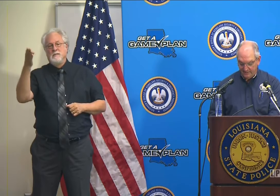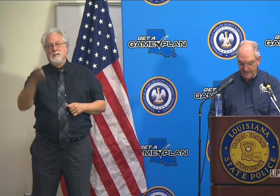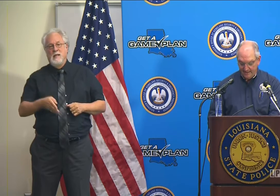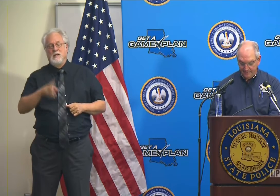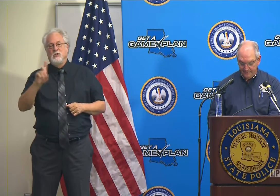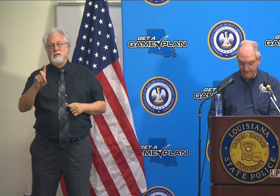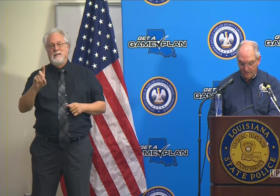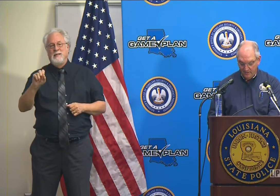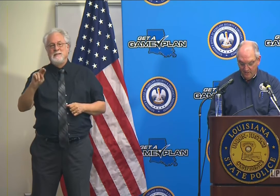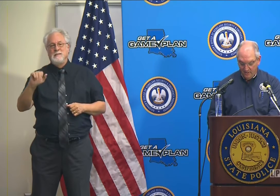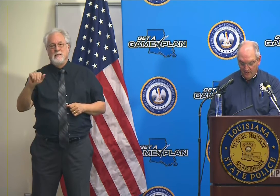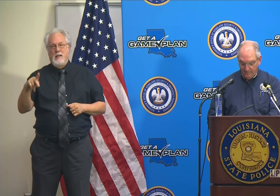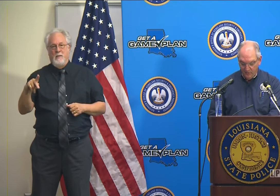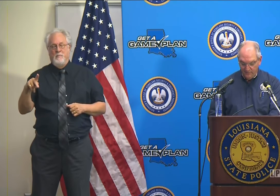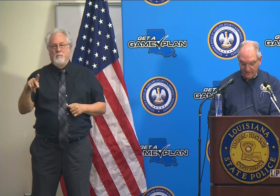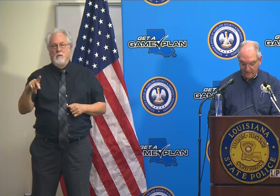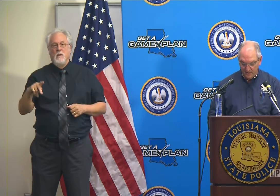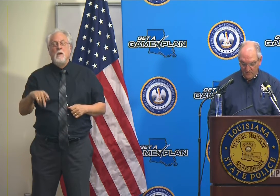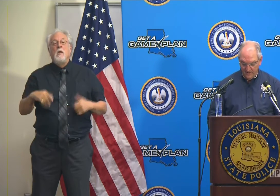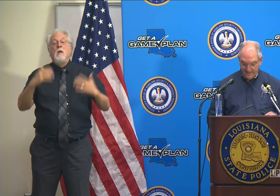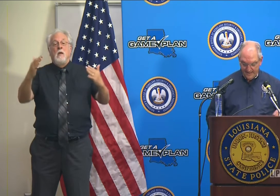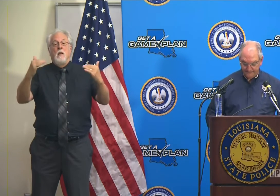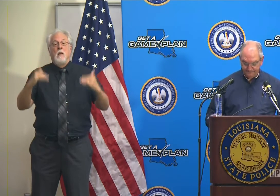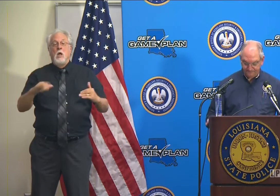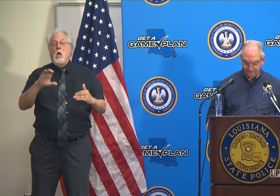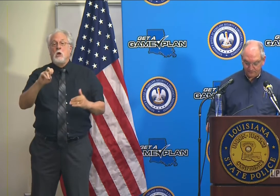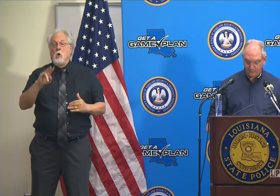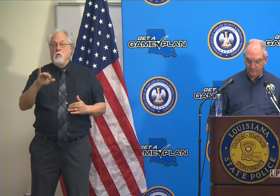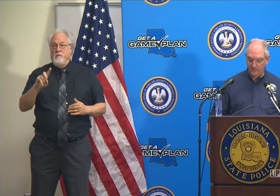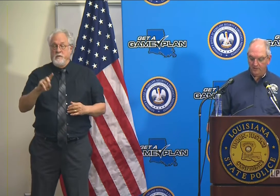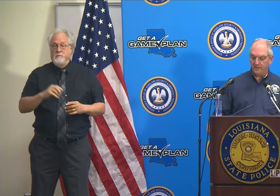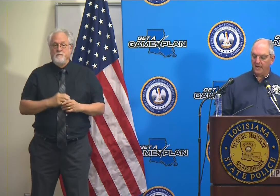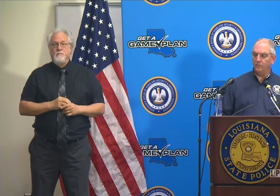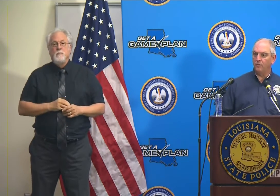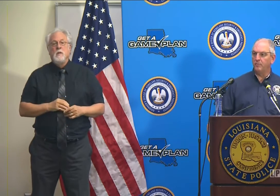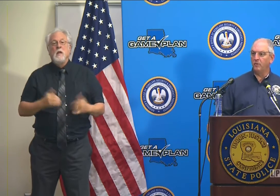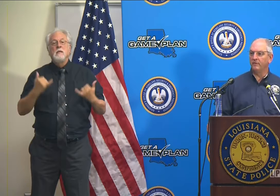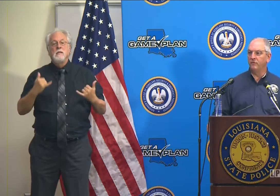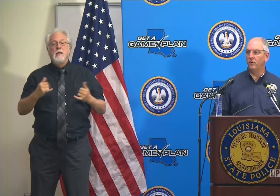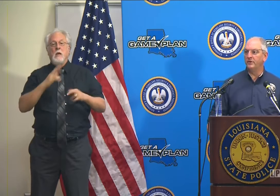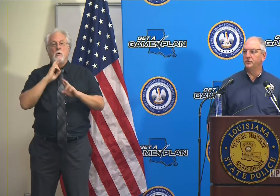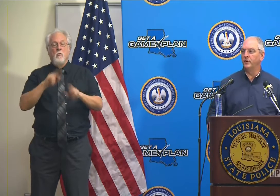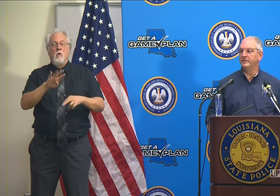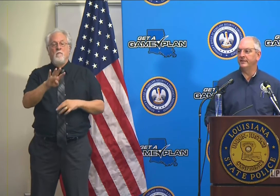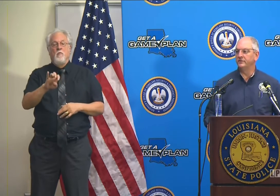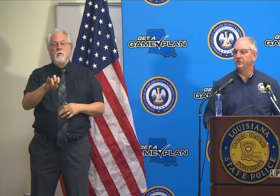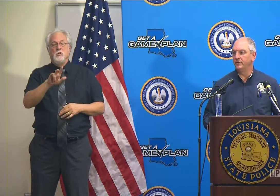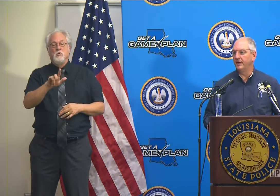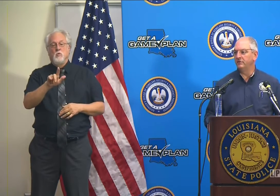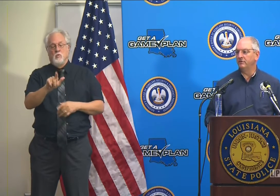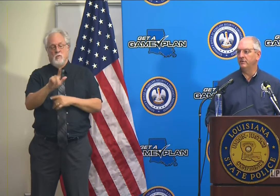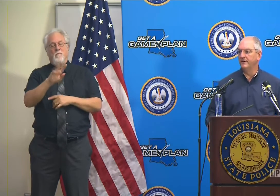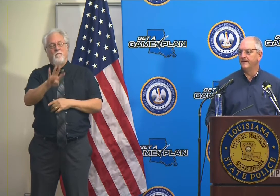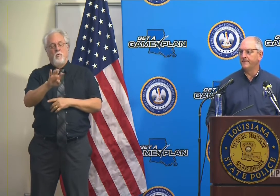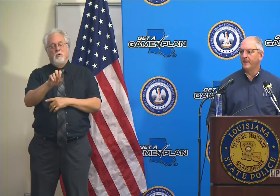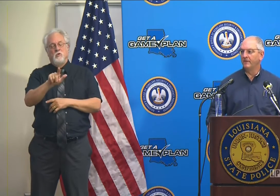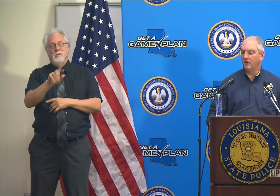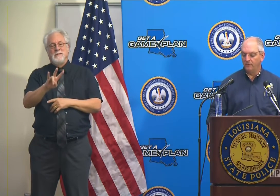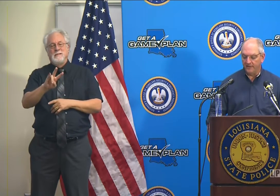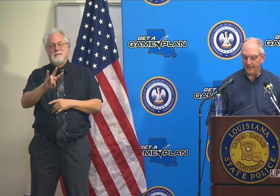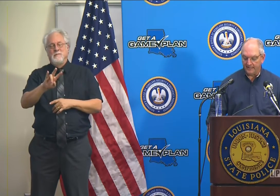dsnap. Moving to COVID now, today we're reporting 426 new cases